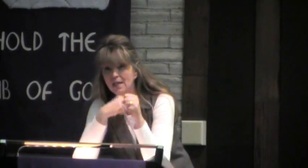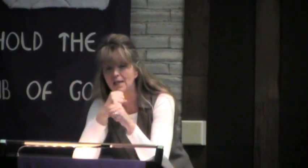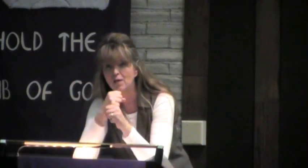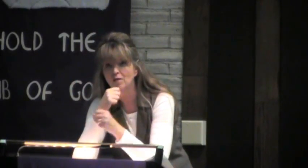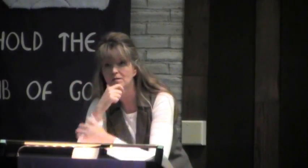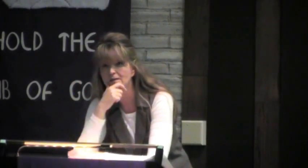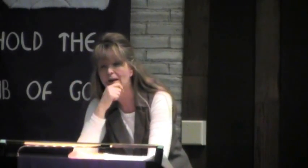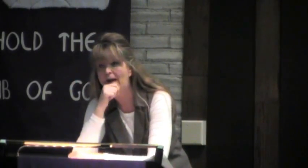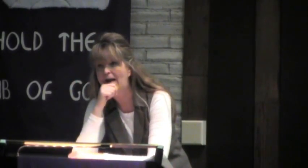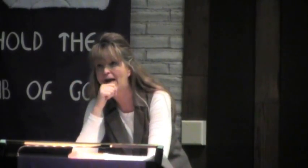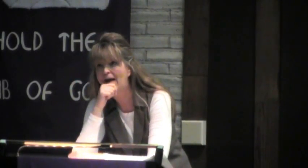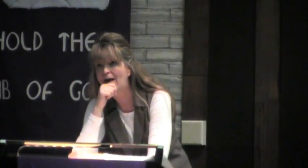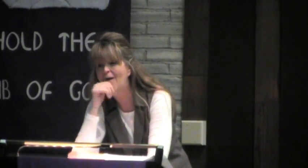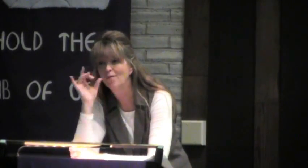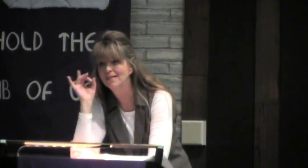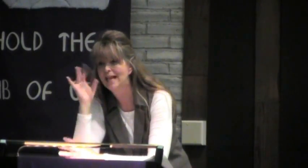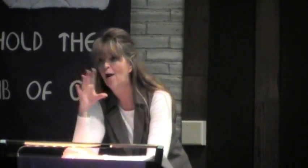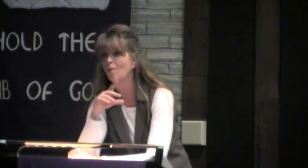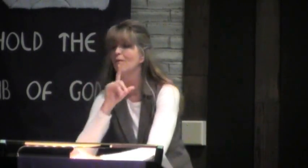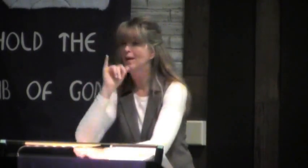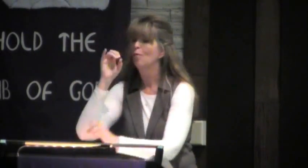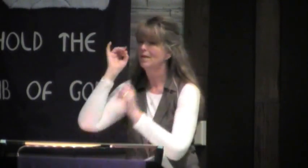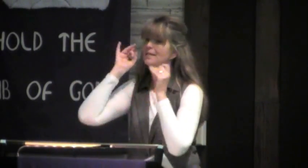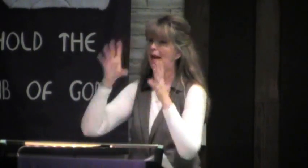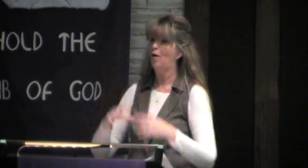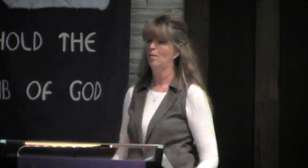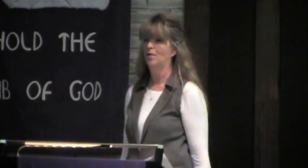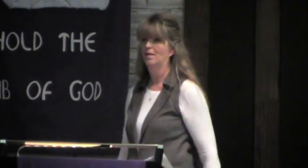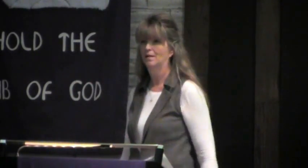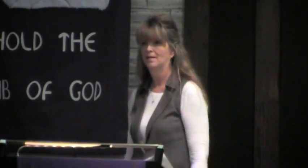13 years. It was really horrible.